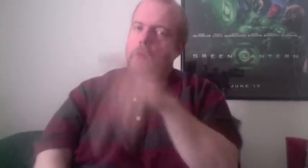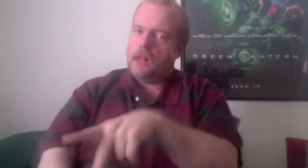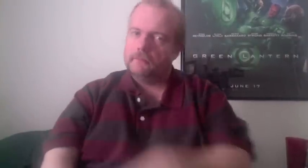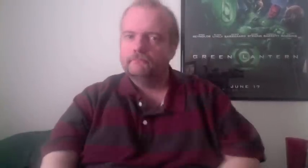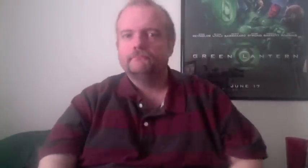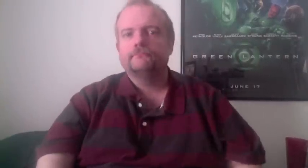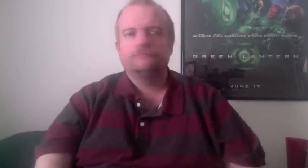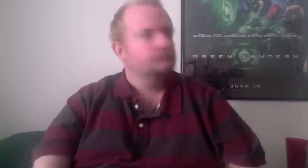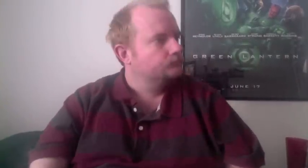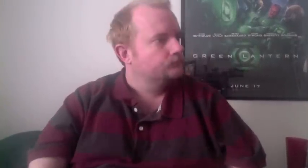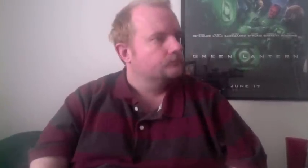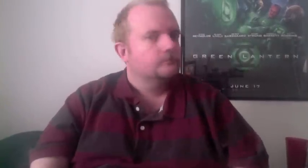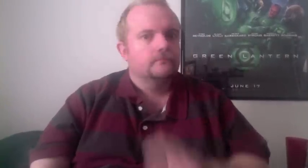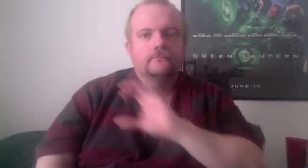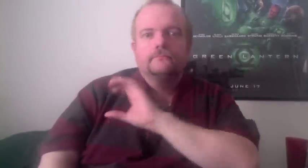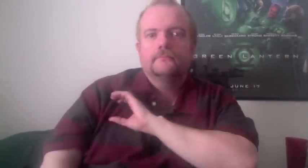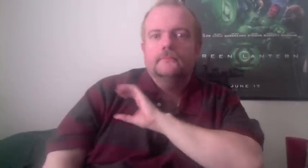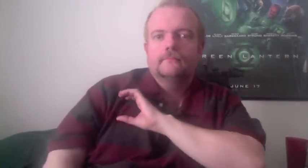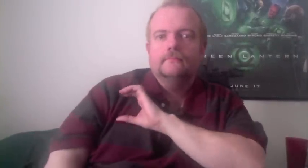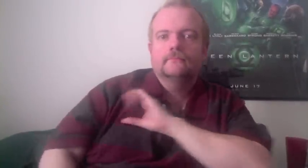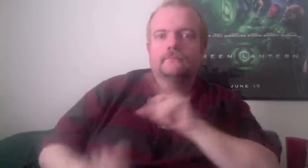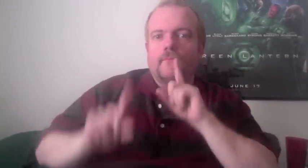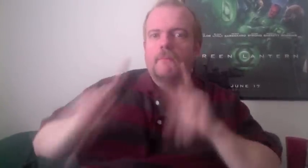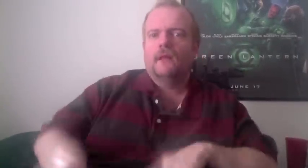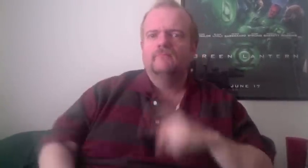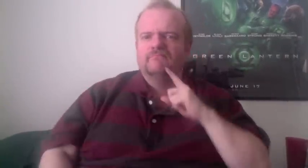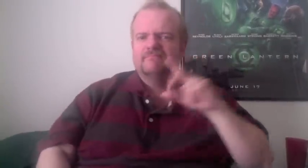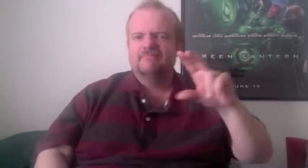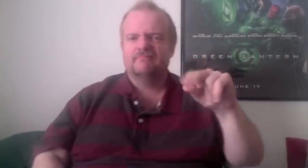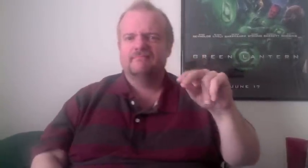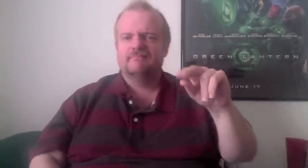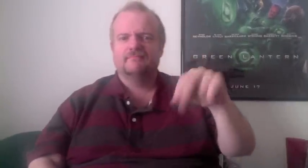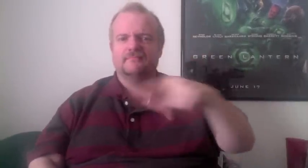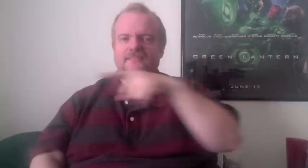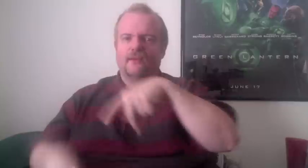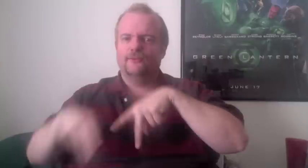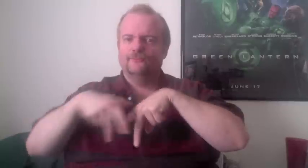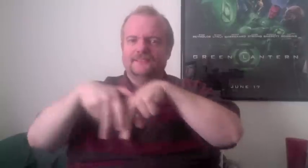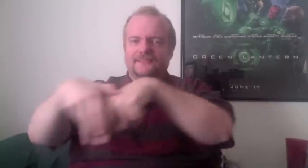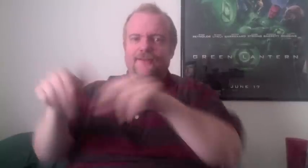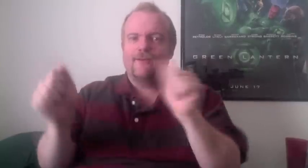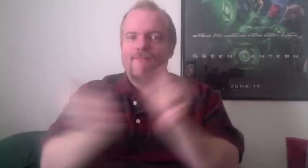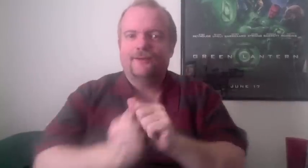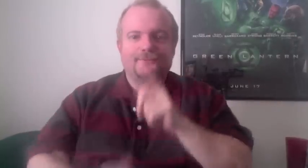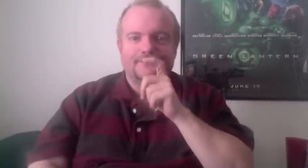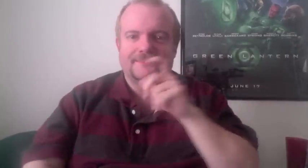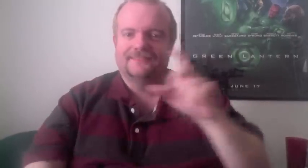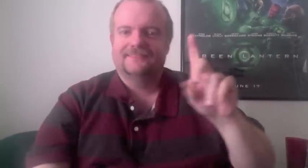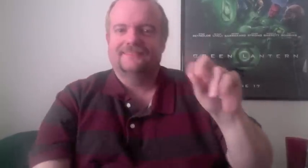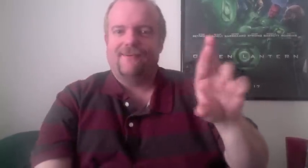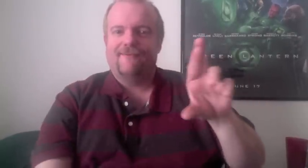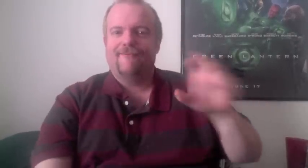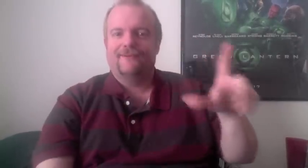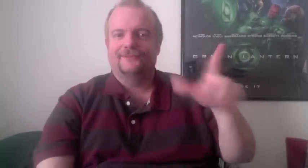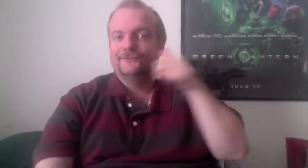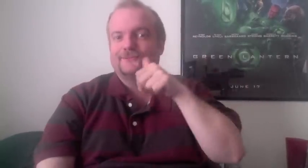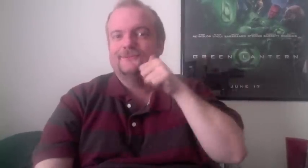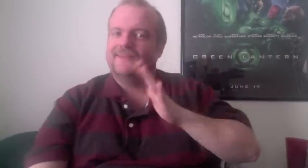shut the door and lock it. So I called my sister, and I asked her, said, why did you leave Max running loose in the room? I told her that I didn't, that I